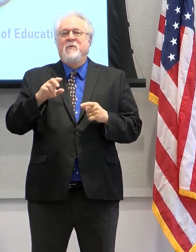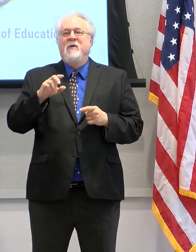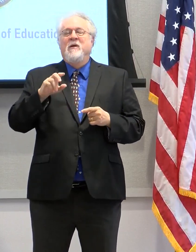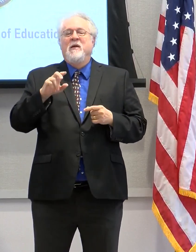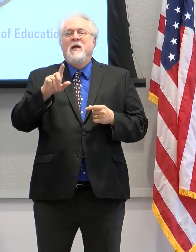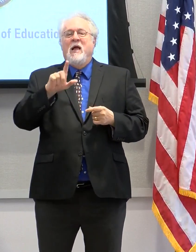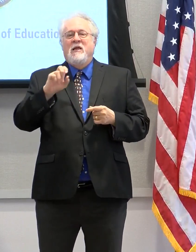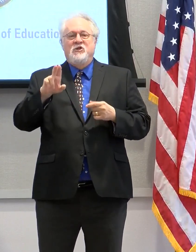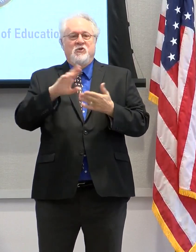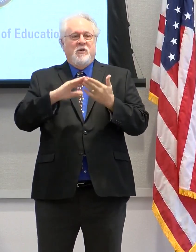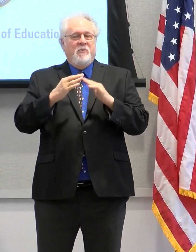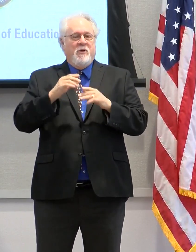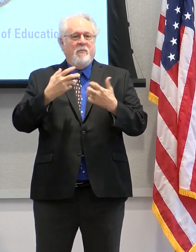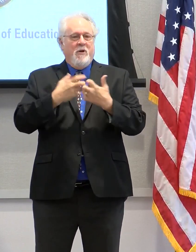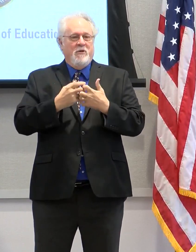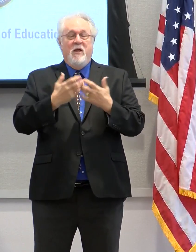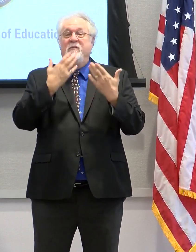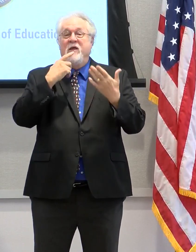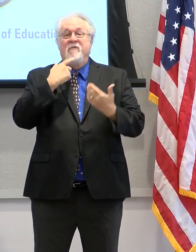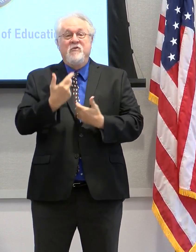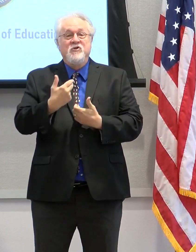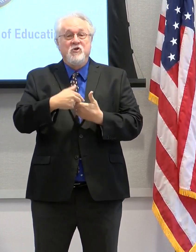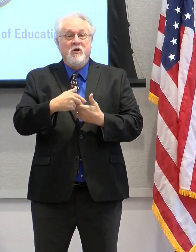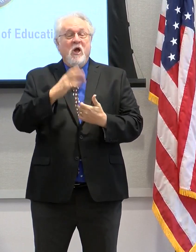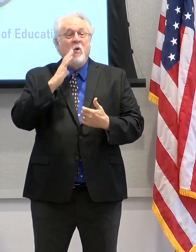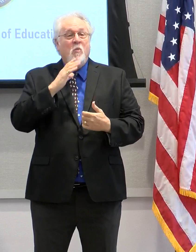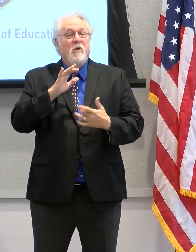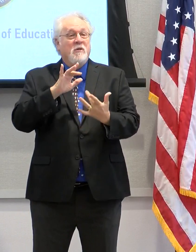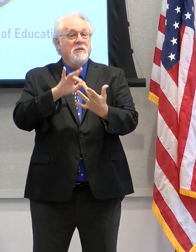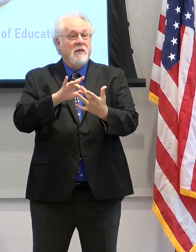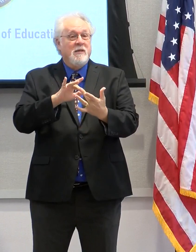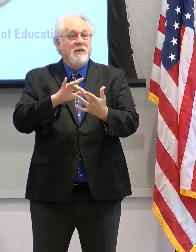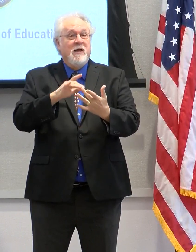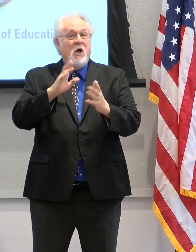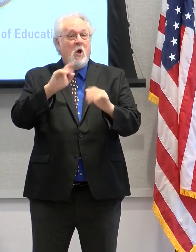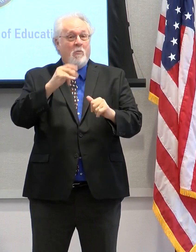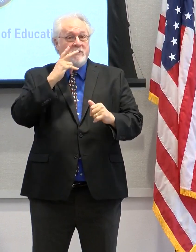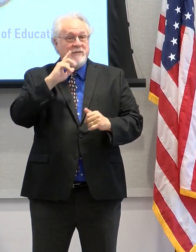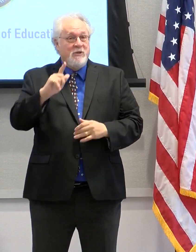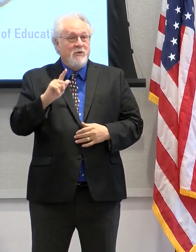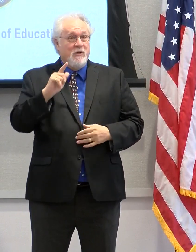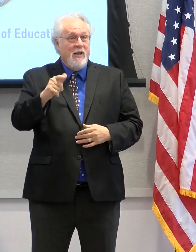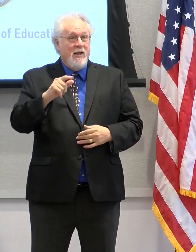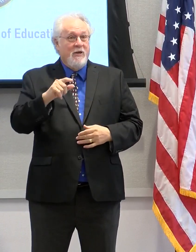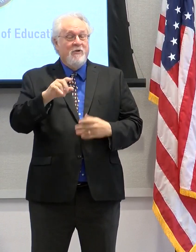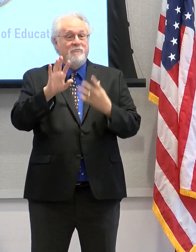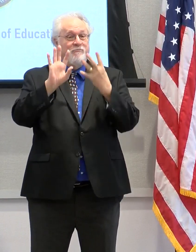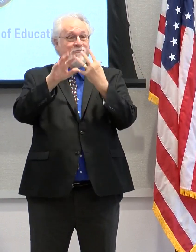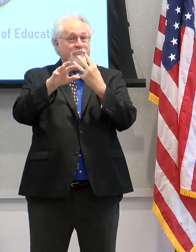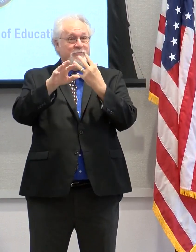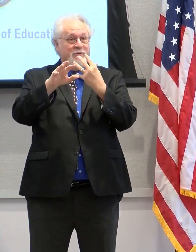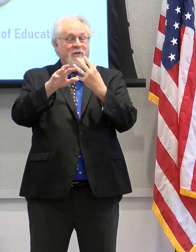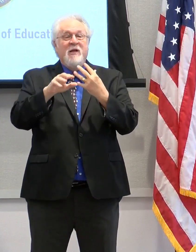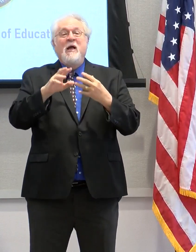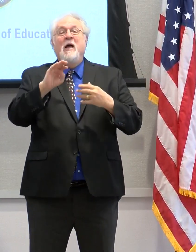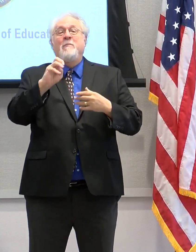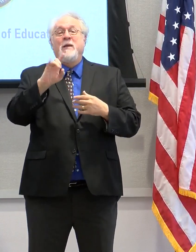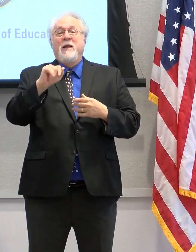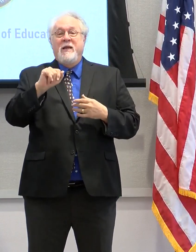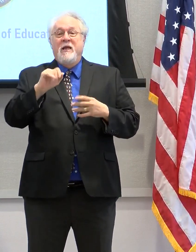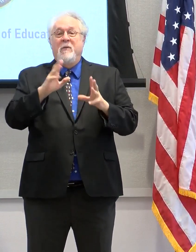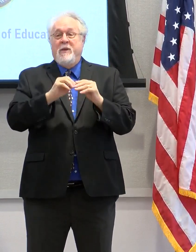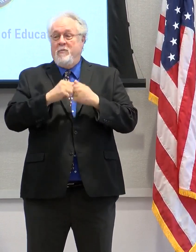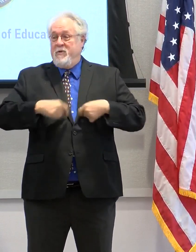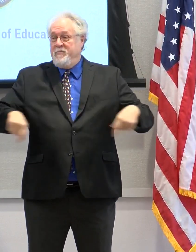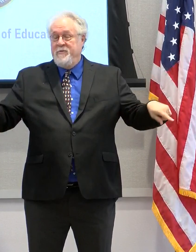partnerships. We thank you so much for joining us. We will be in touch. We hope to see you virtually at our other sessions. Again, media, you're welcome to meet